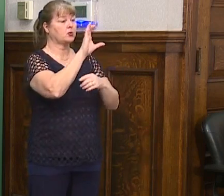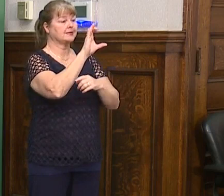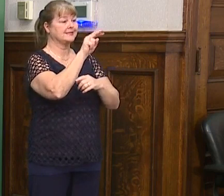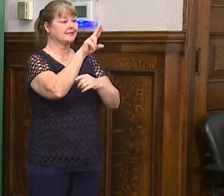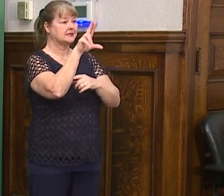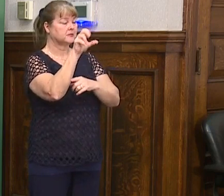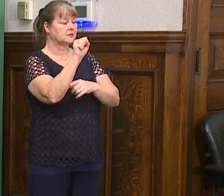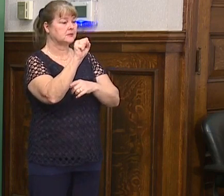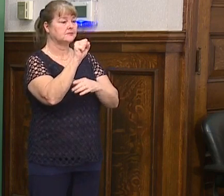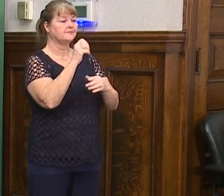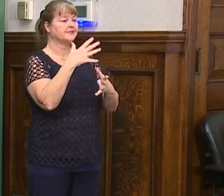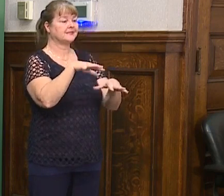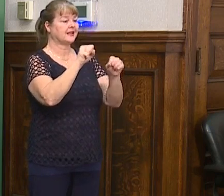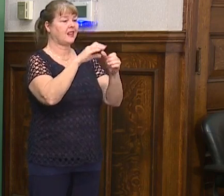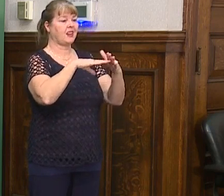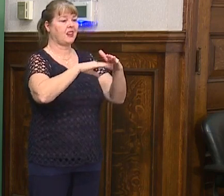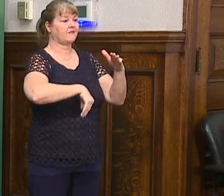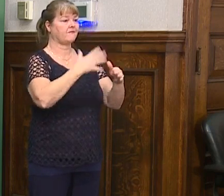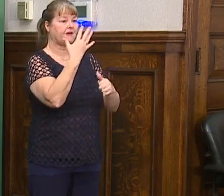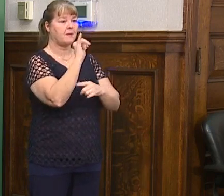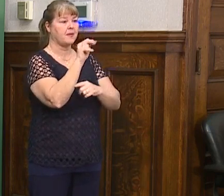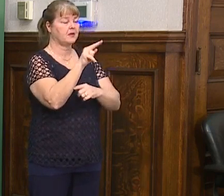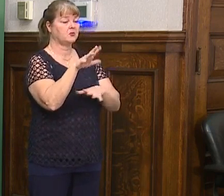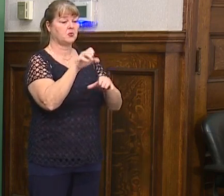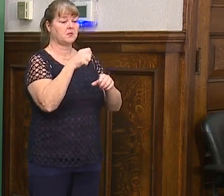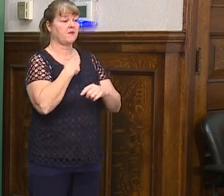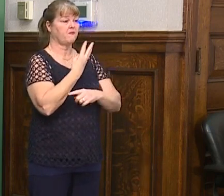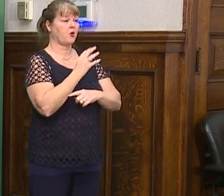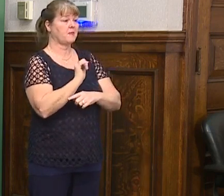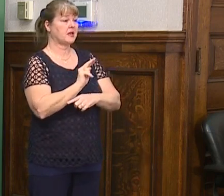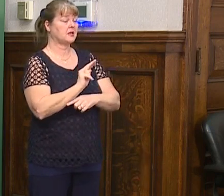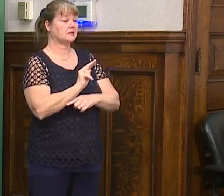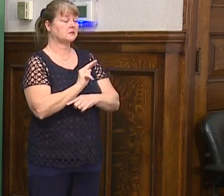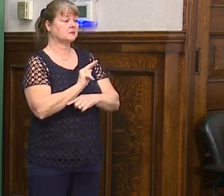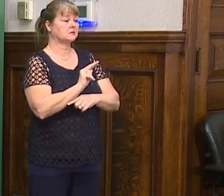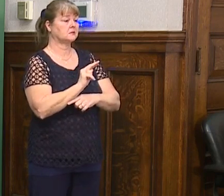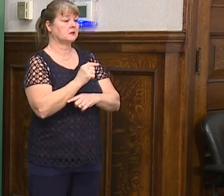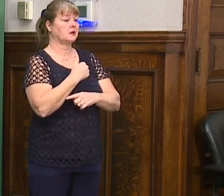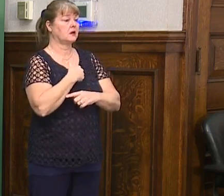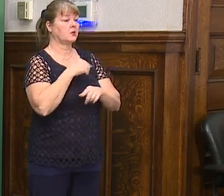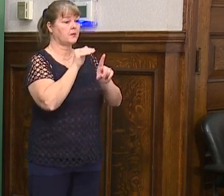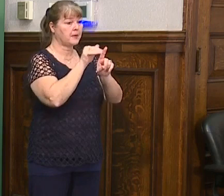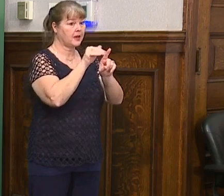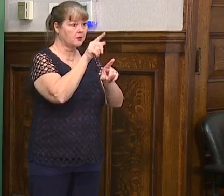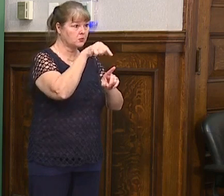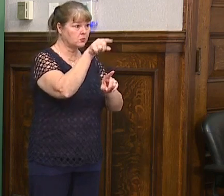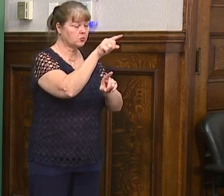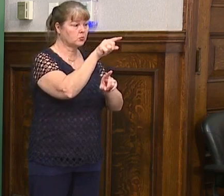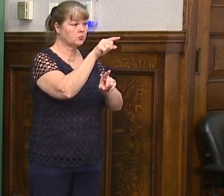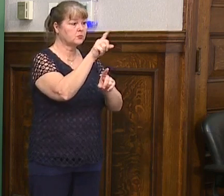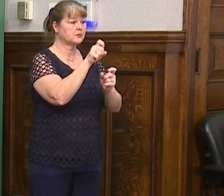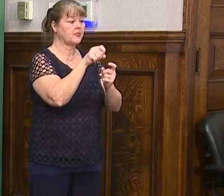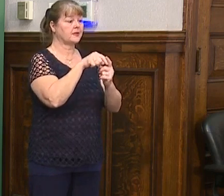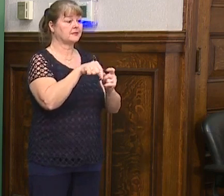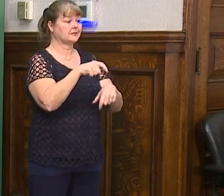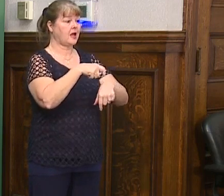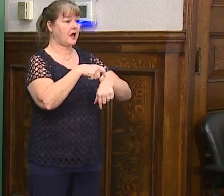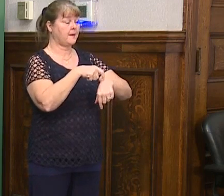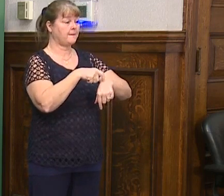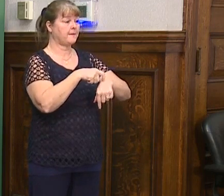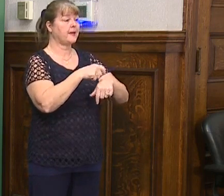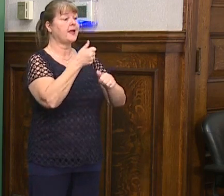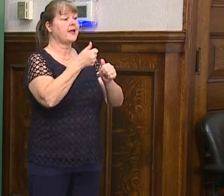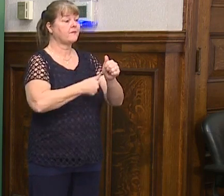It takes less than five minutes. It took me only four and I remind you that particularly this critical time